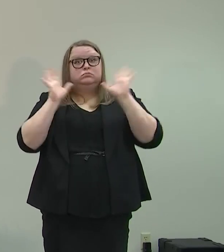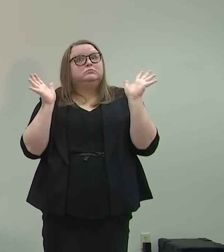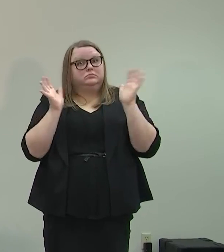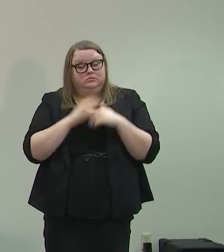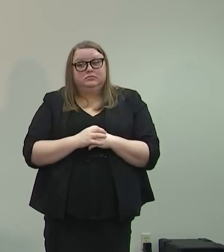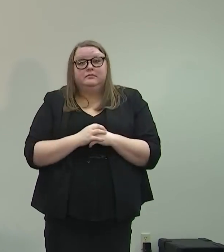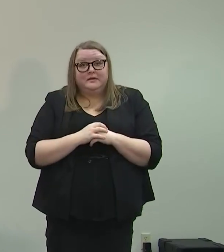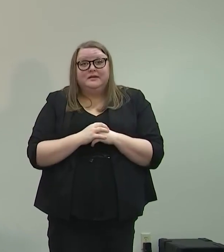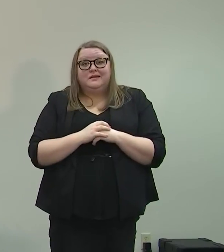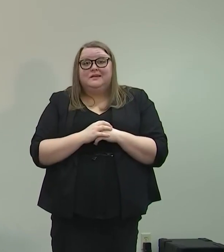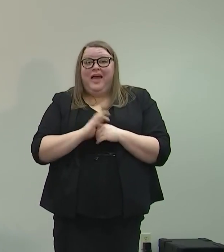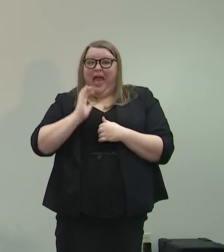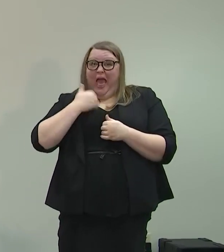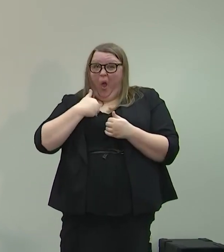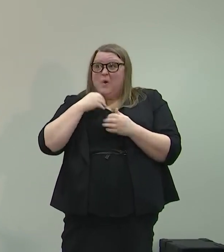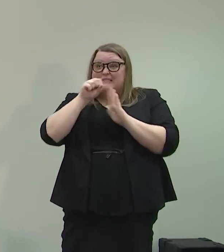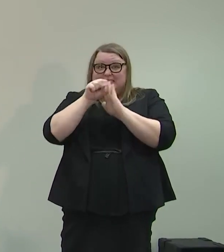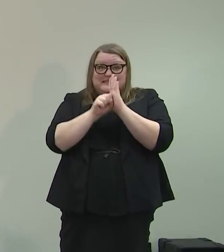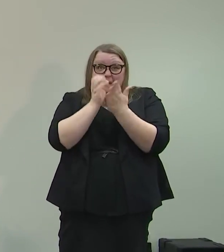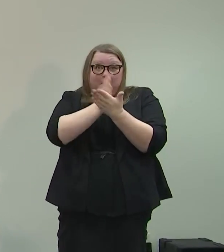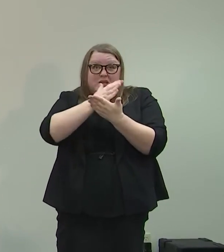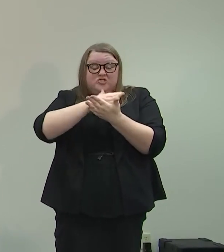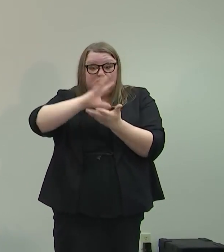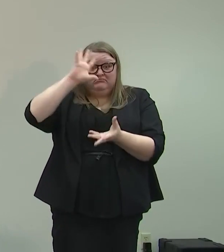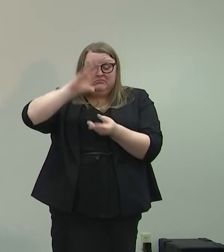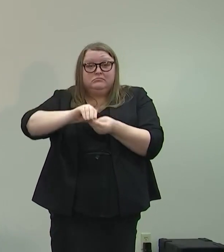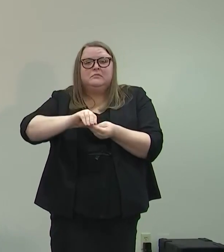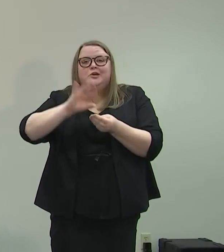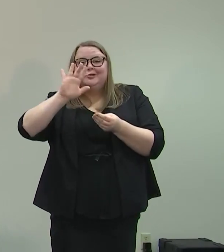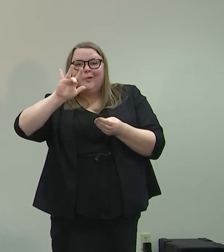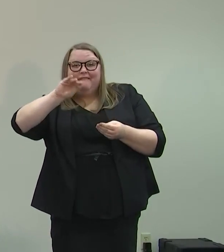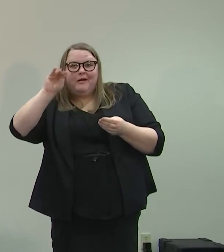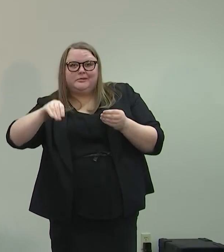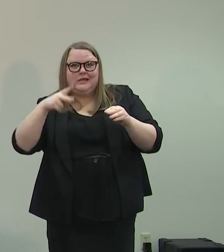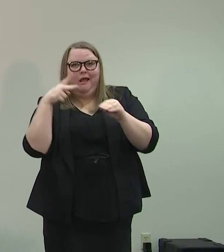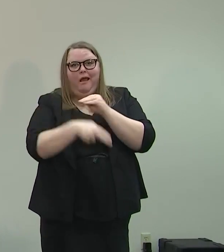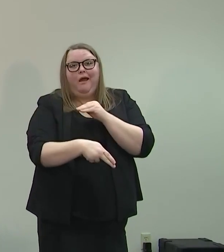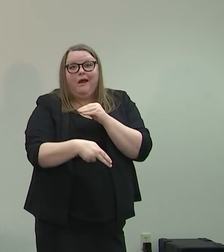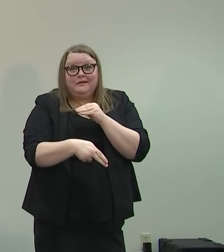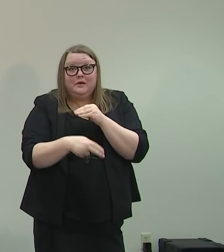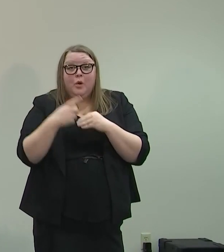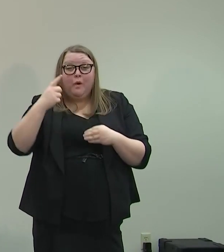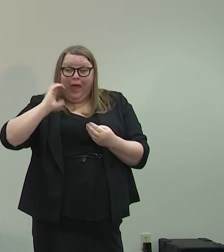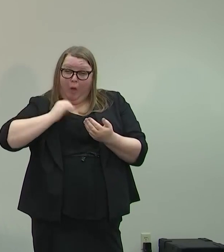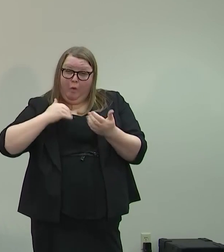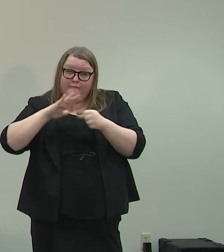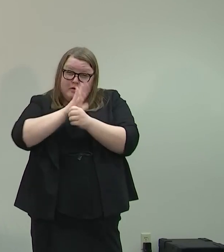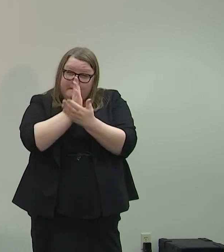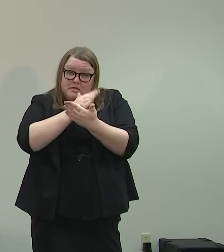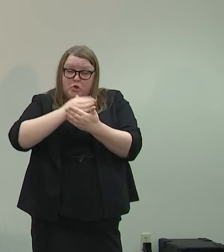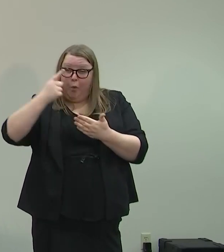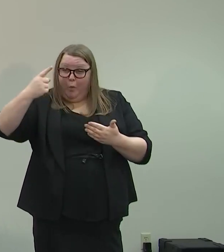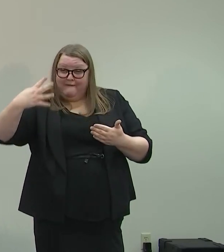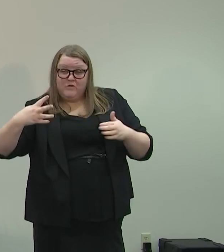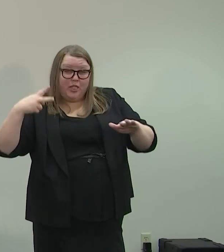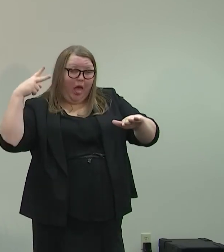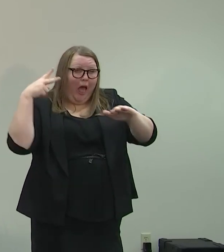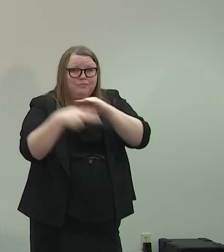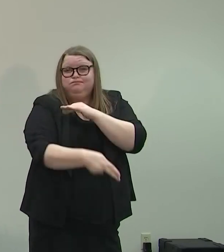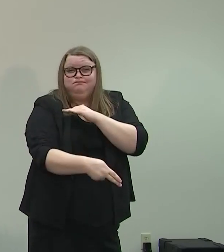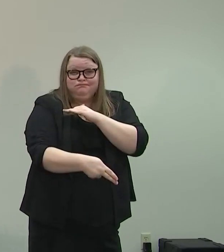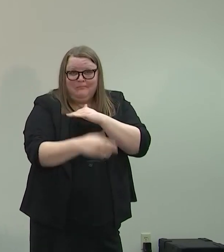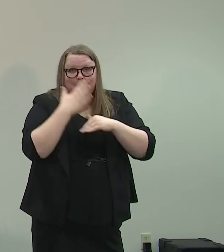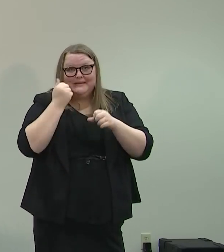We had to cut our budget by 25%. One quarter of our state budget got slashed as a result of